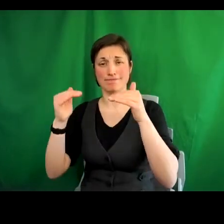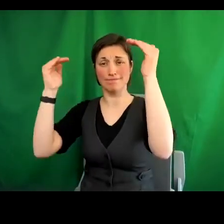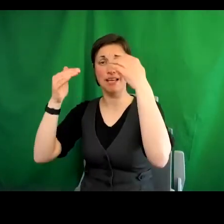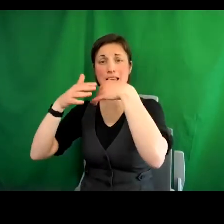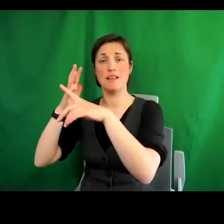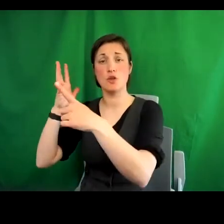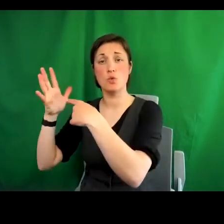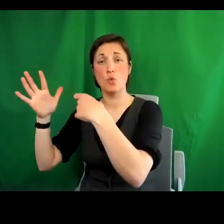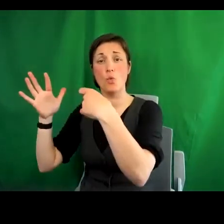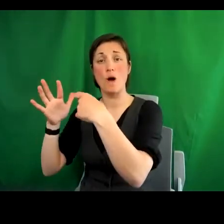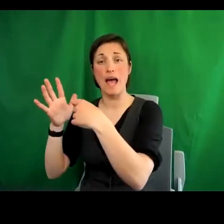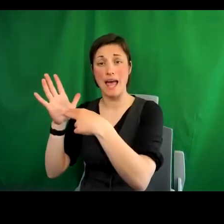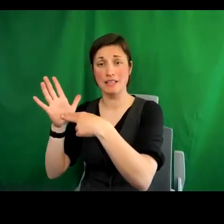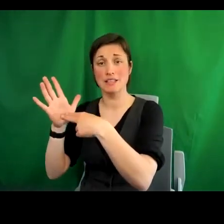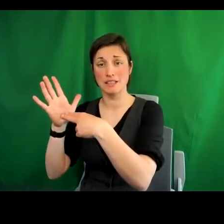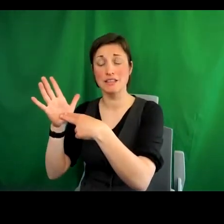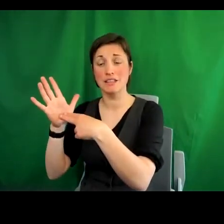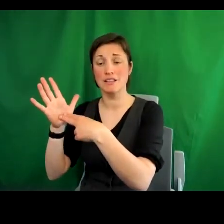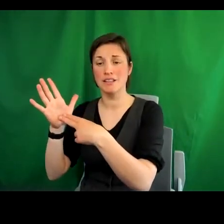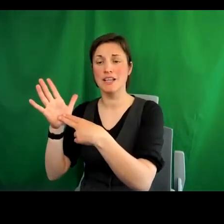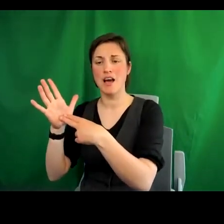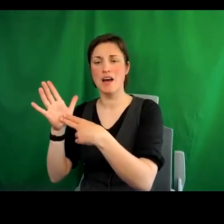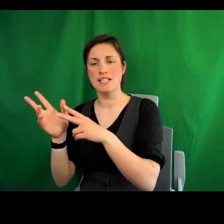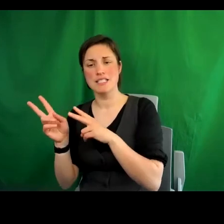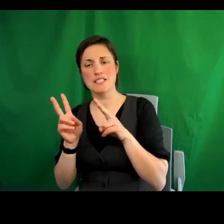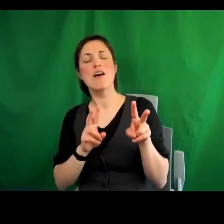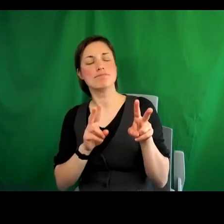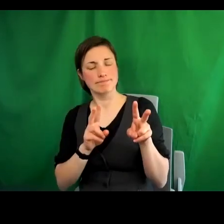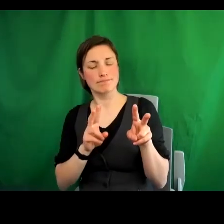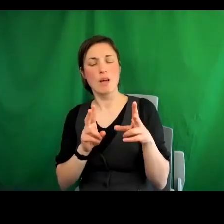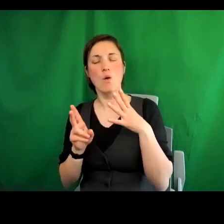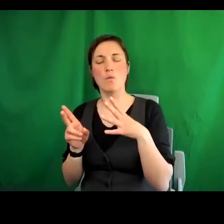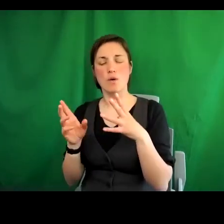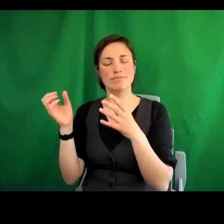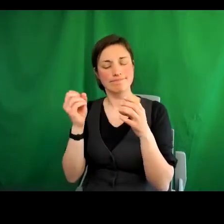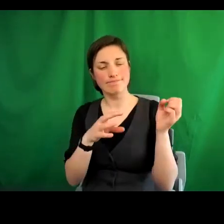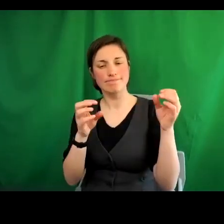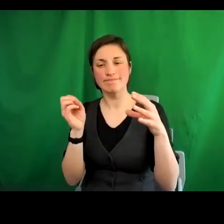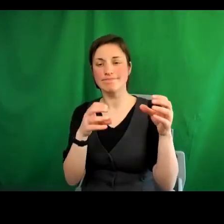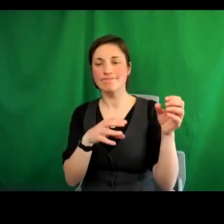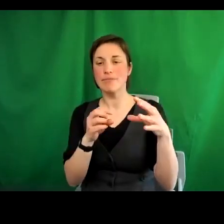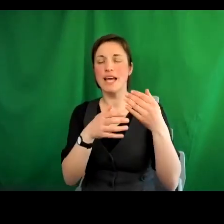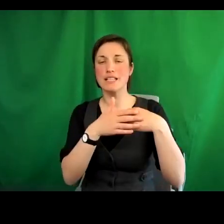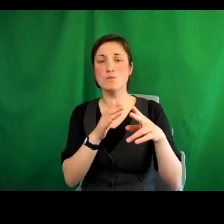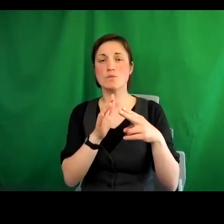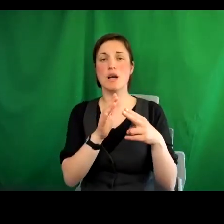shared international best practice and experience with us. There was also